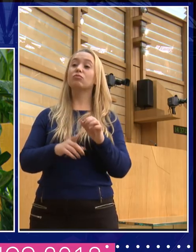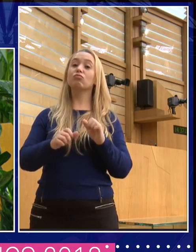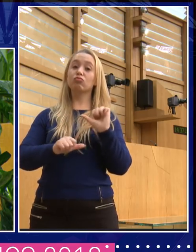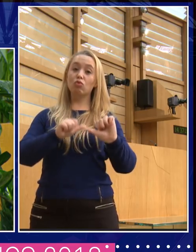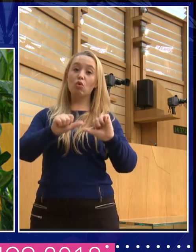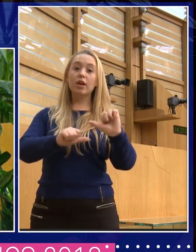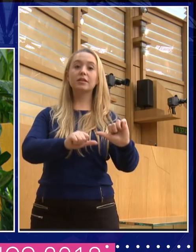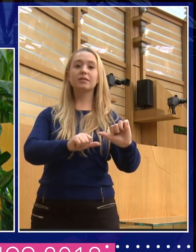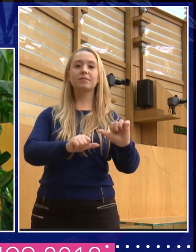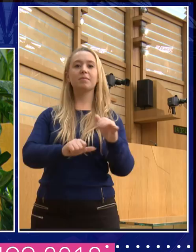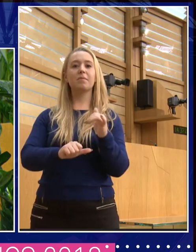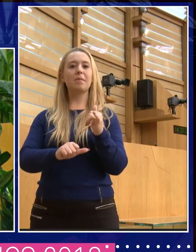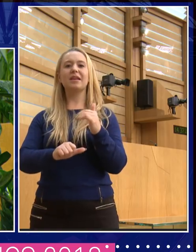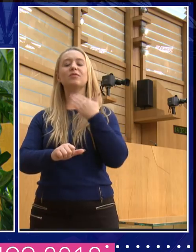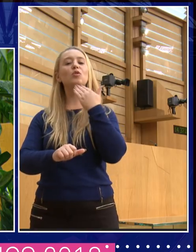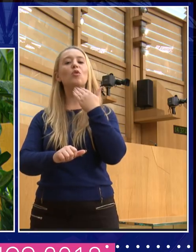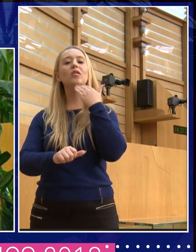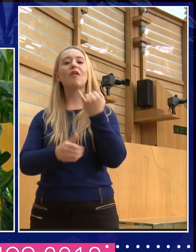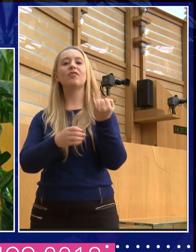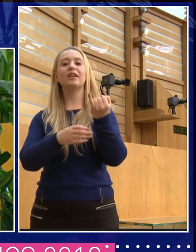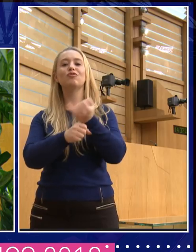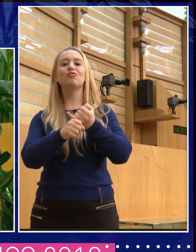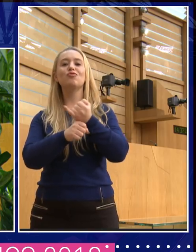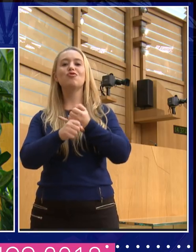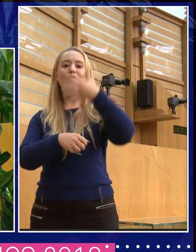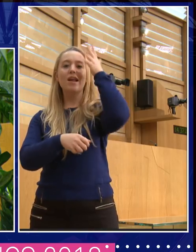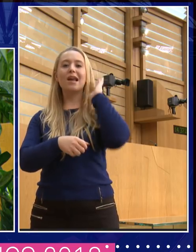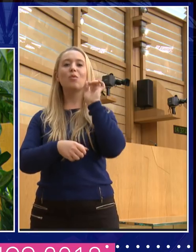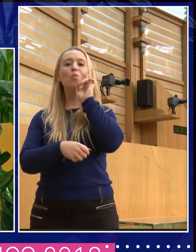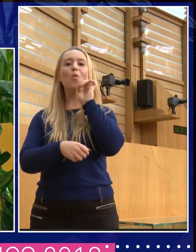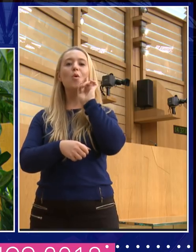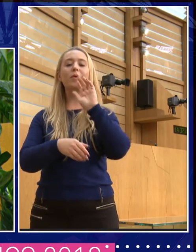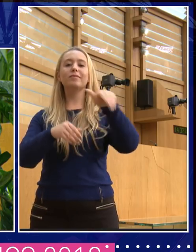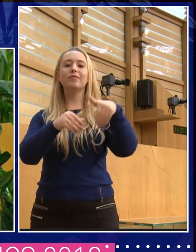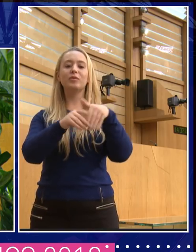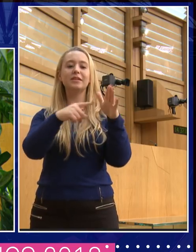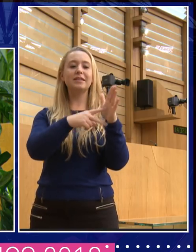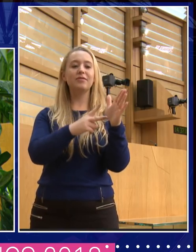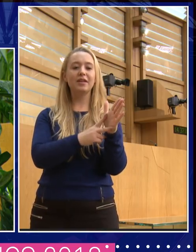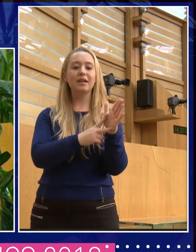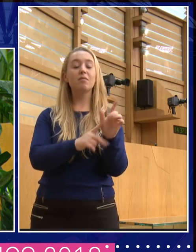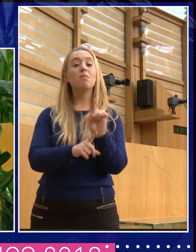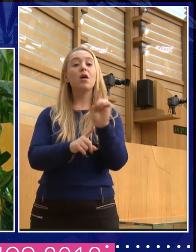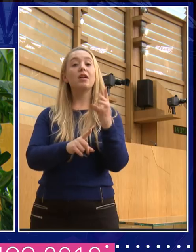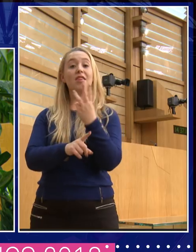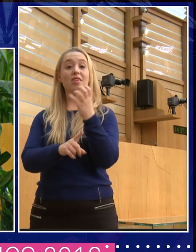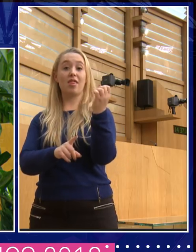there's not enough grey-haired old ladies on telly, but 30 years ago, there wouldn't have been one.